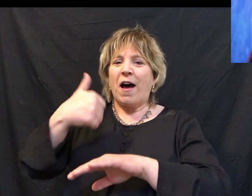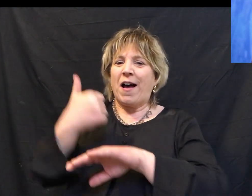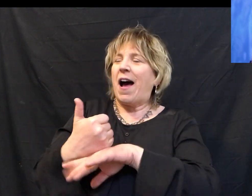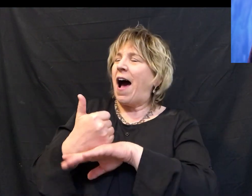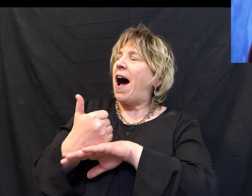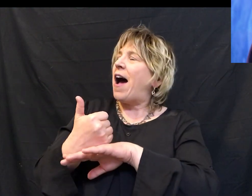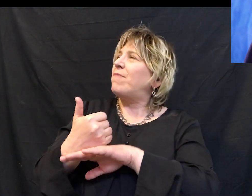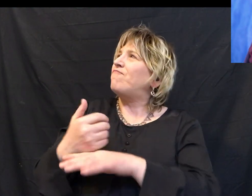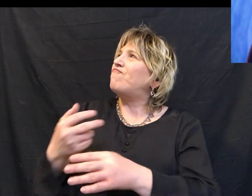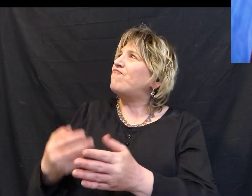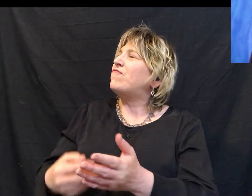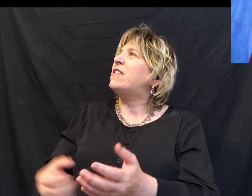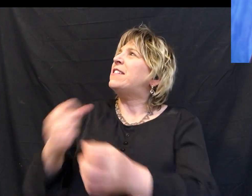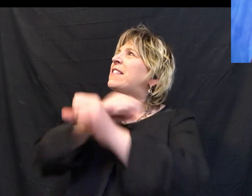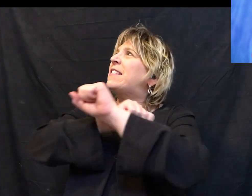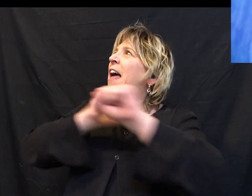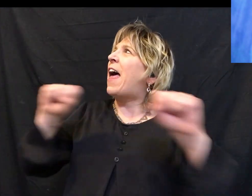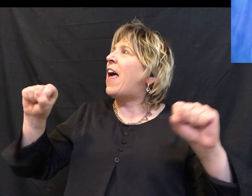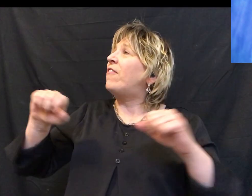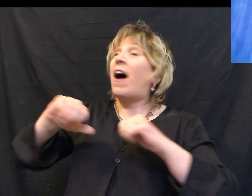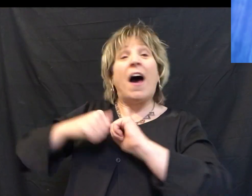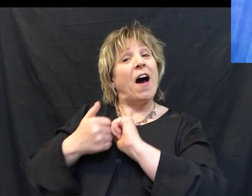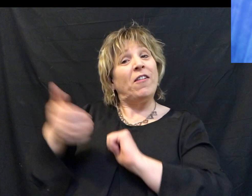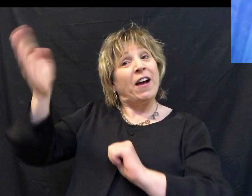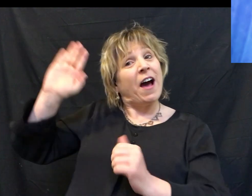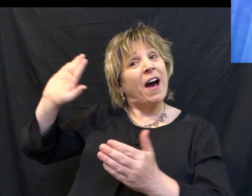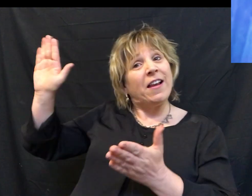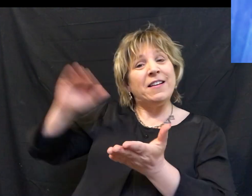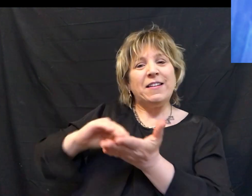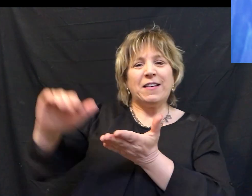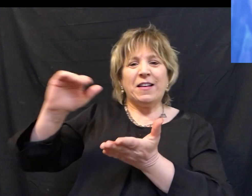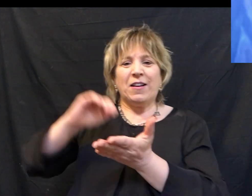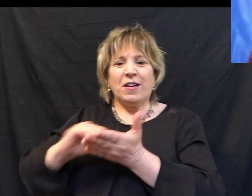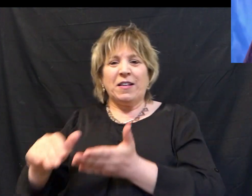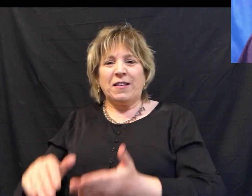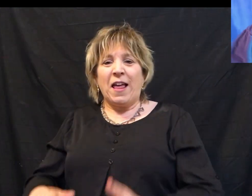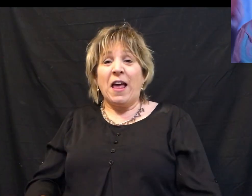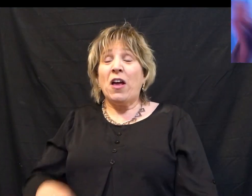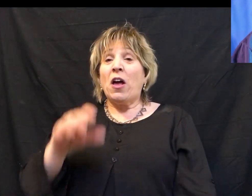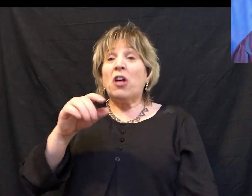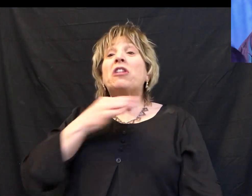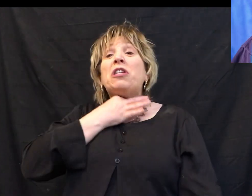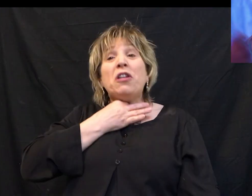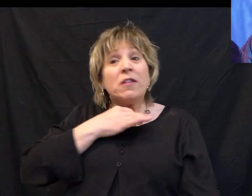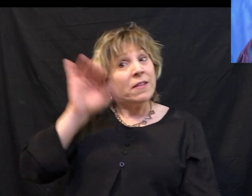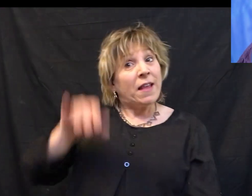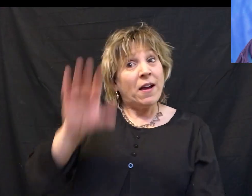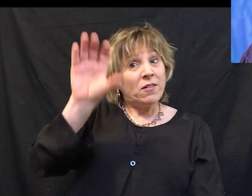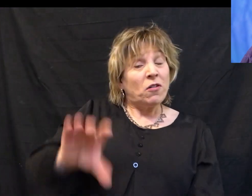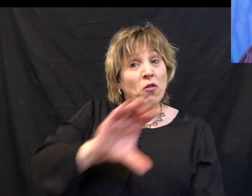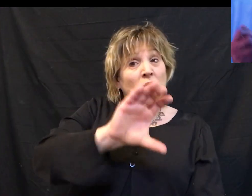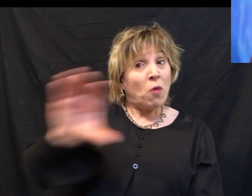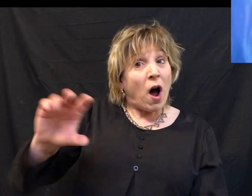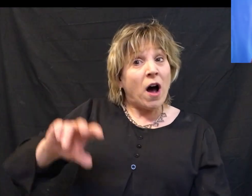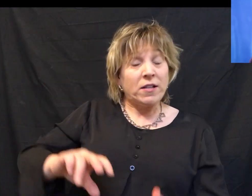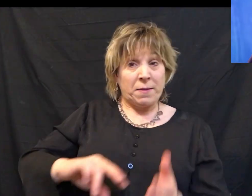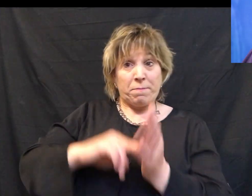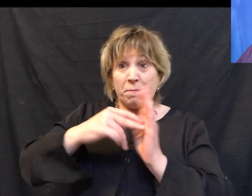mercy of God And was the cross meant for me And that my